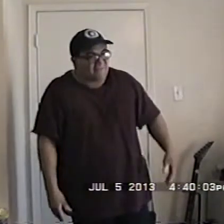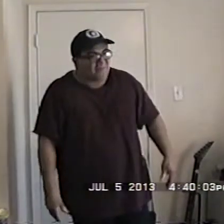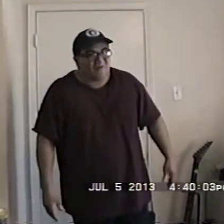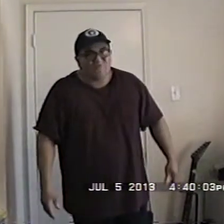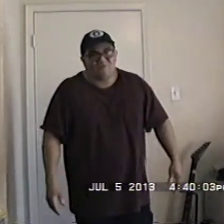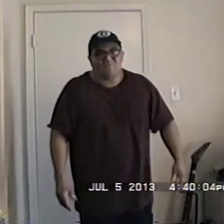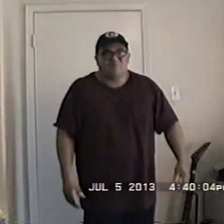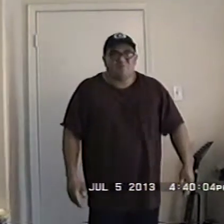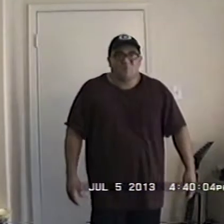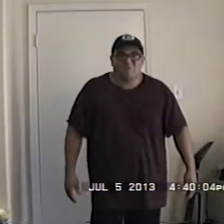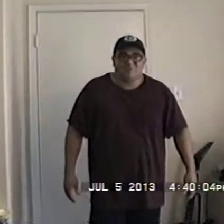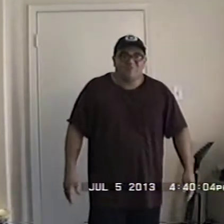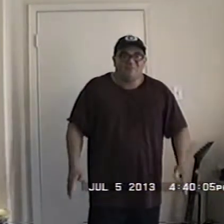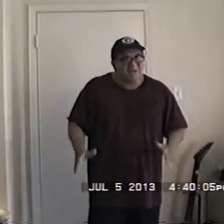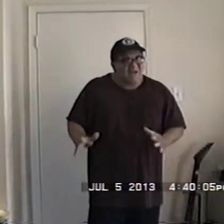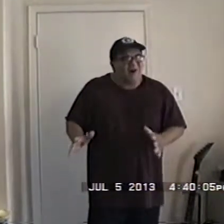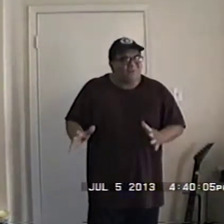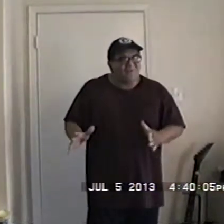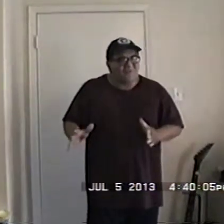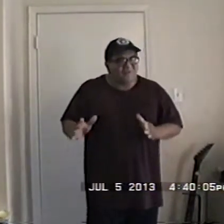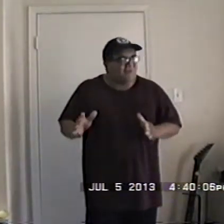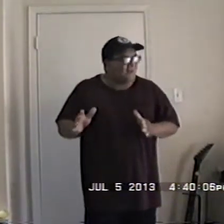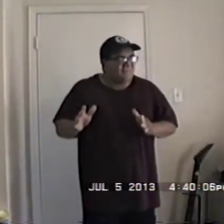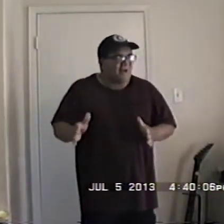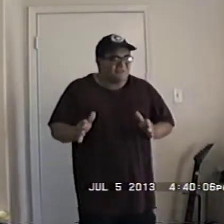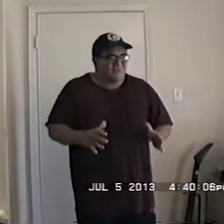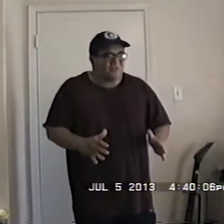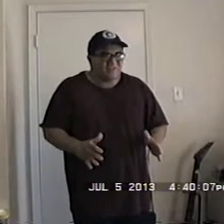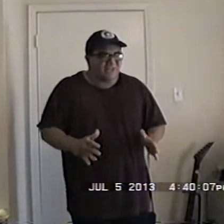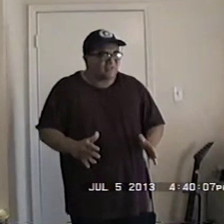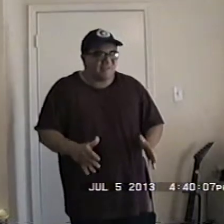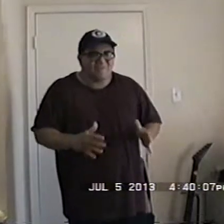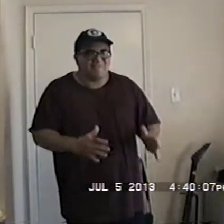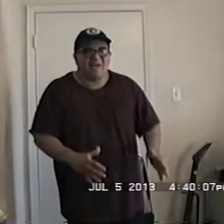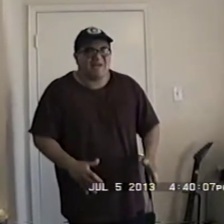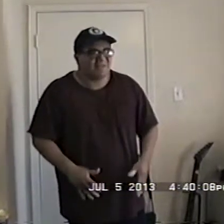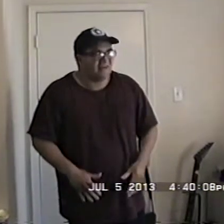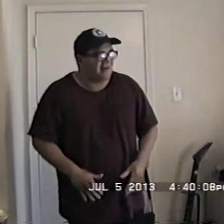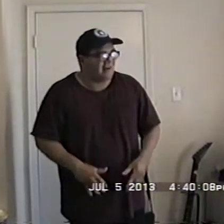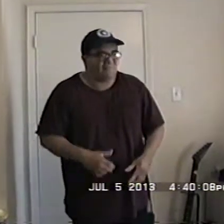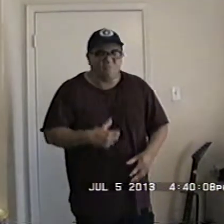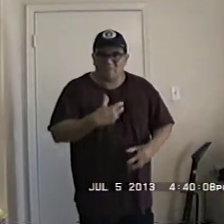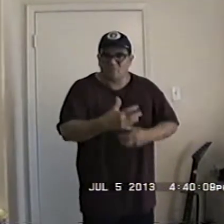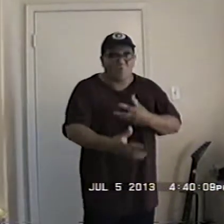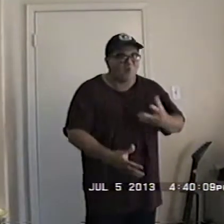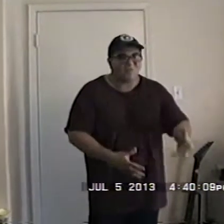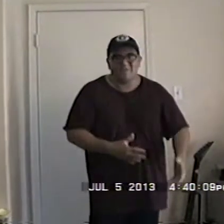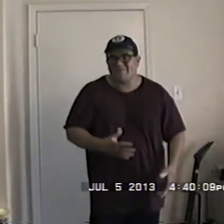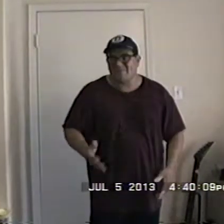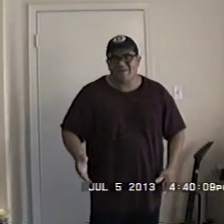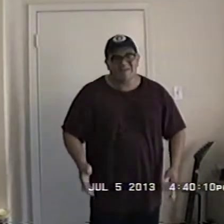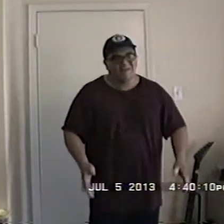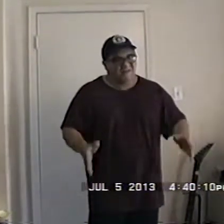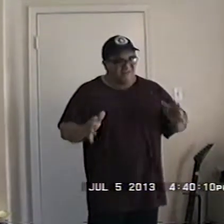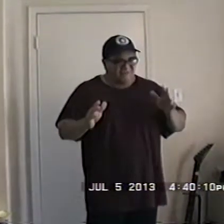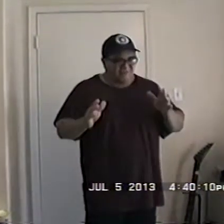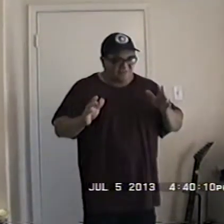I've heard other similar stories so find out you know if that degree is actually in demand of what it's worth and everything so